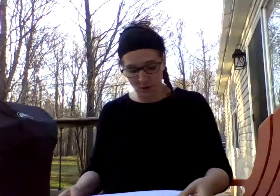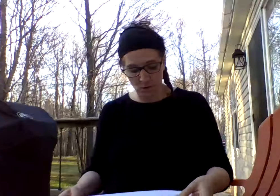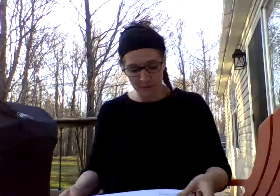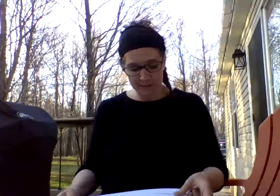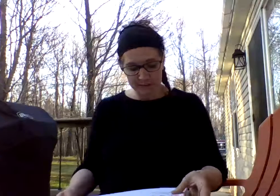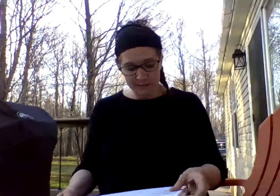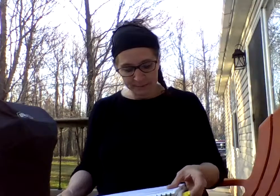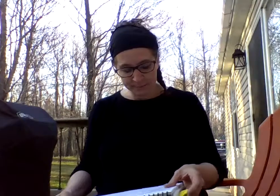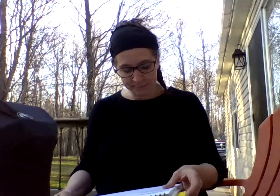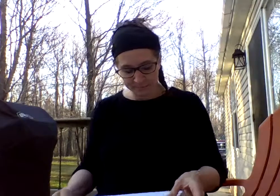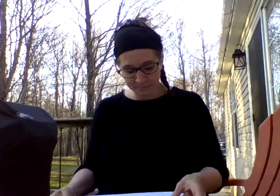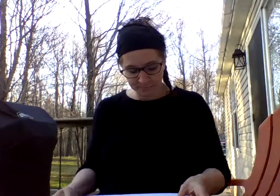go.